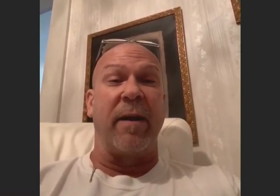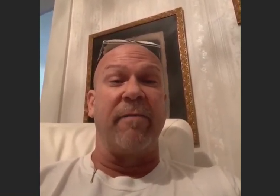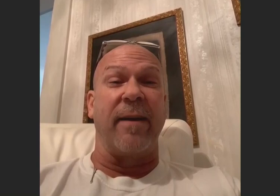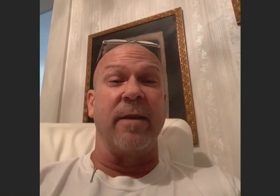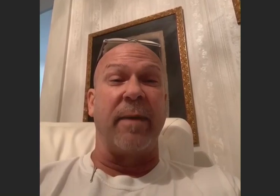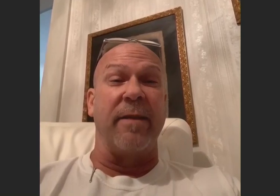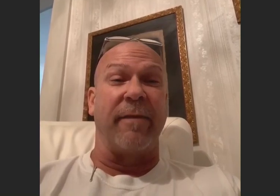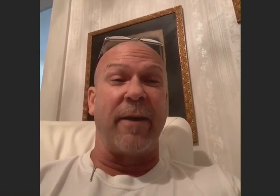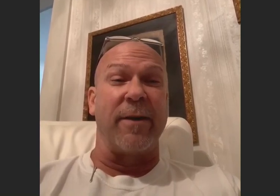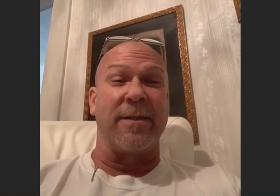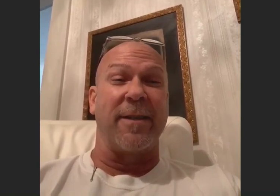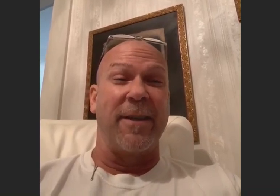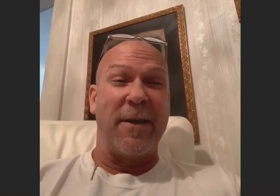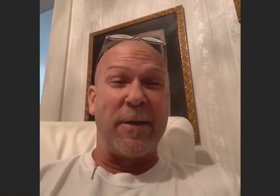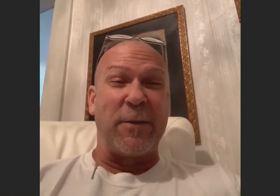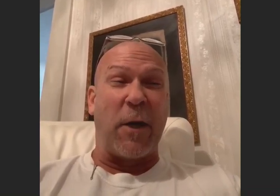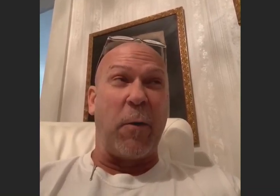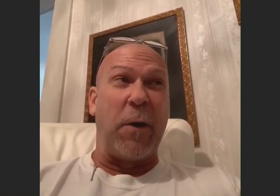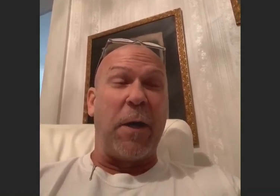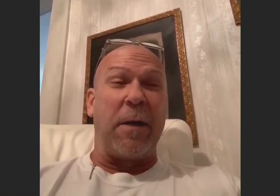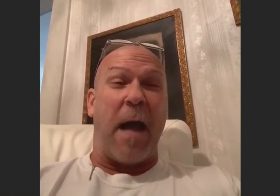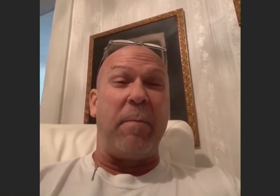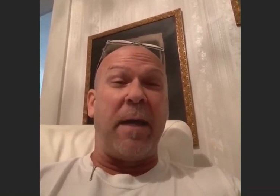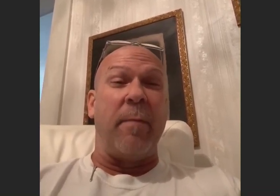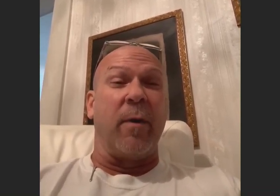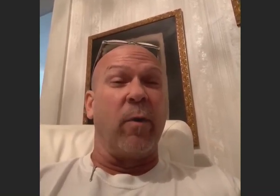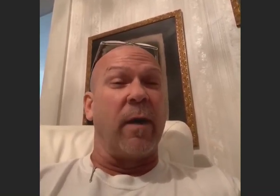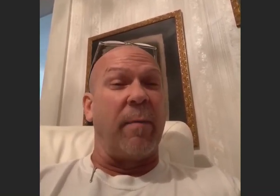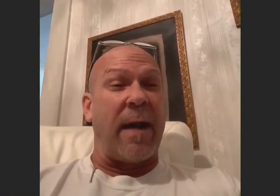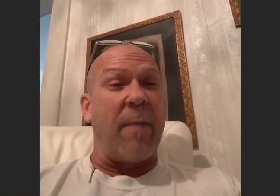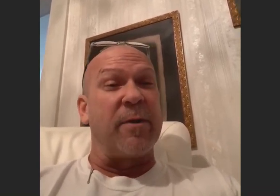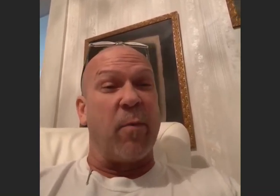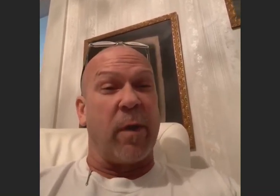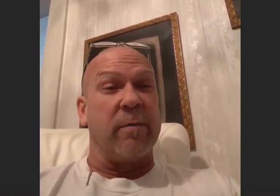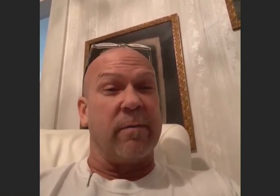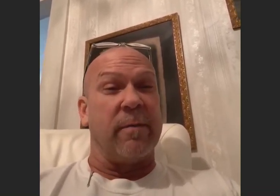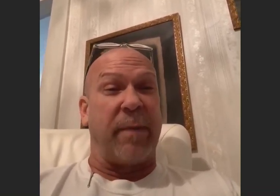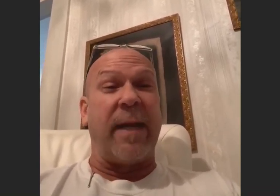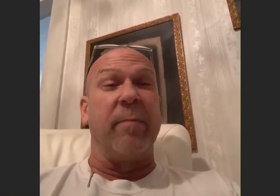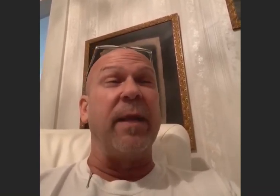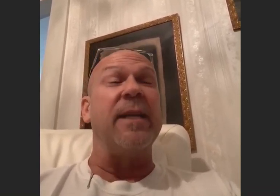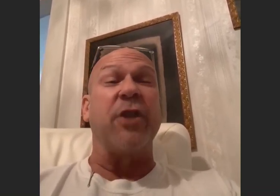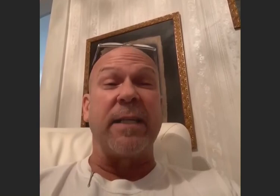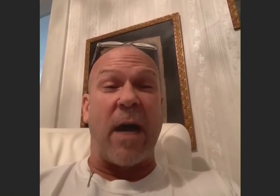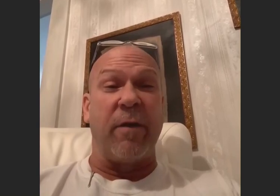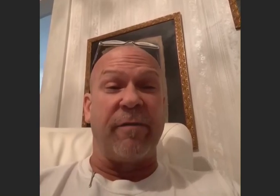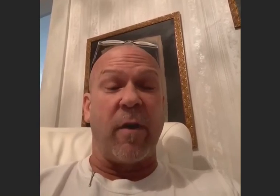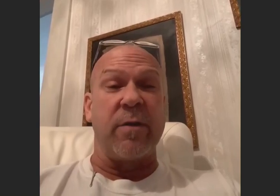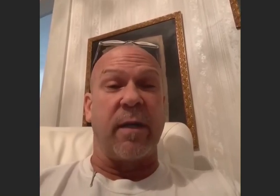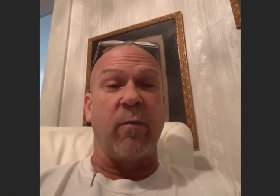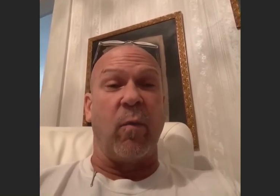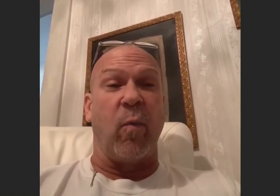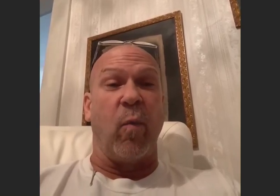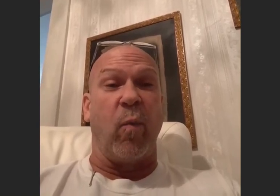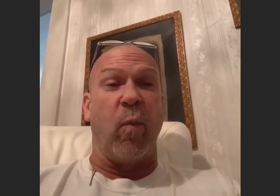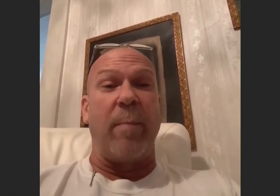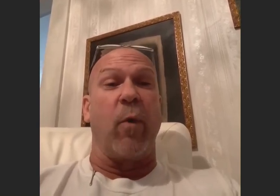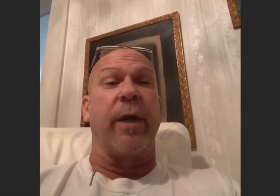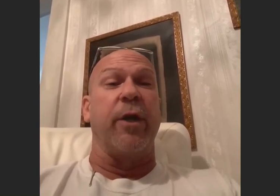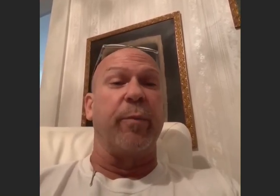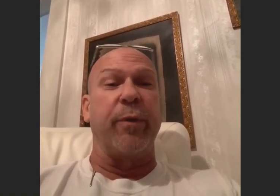proven that I've been affected by the virus. So not being able to work. mean, how much more being completely shut down and frozen?